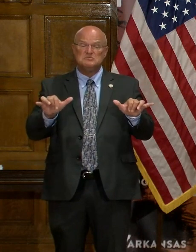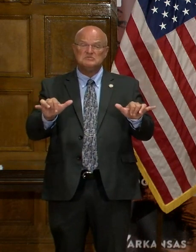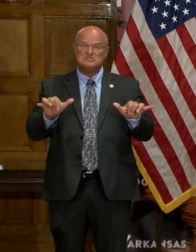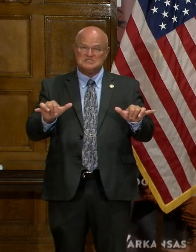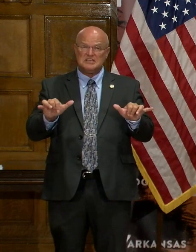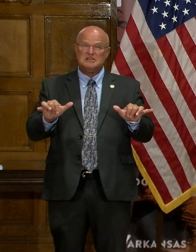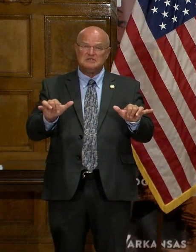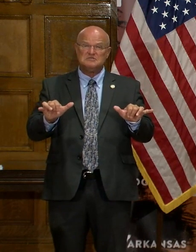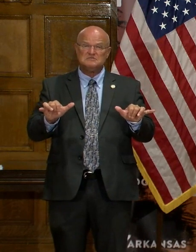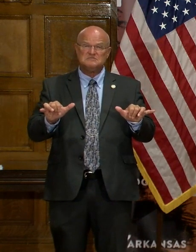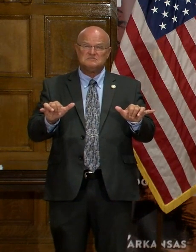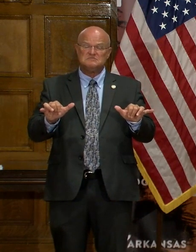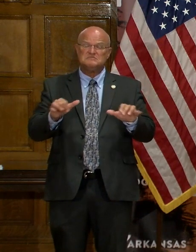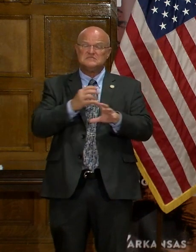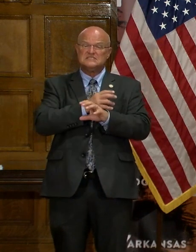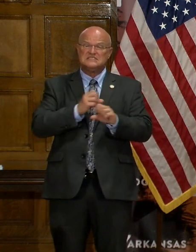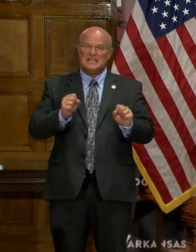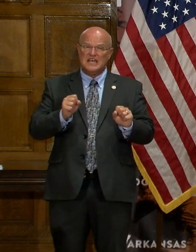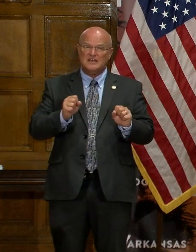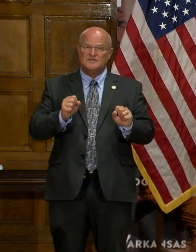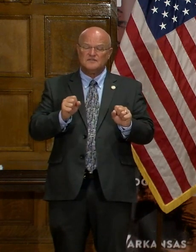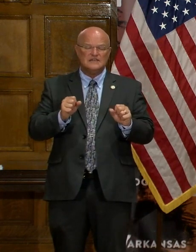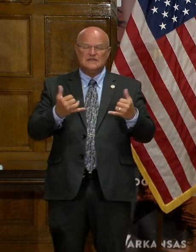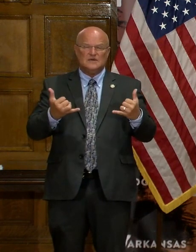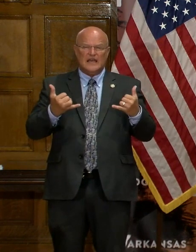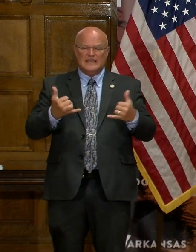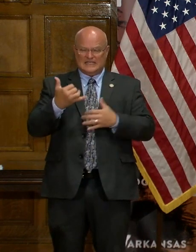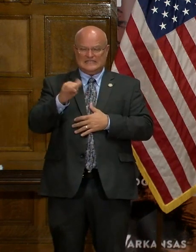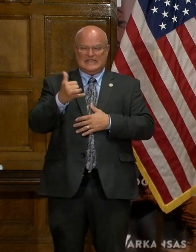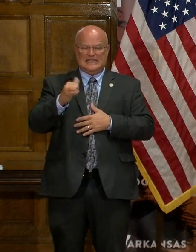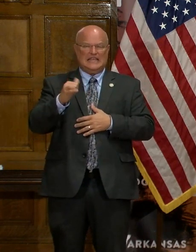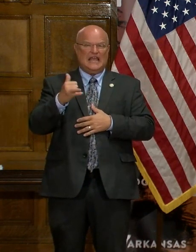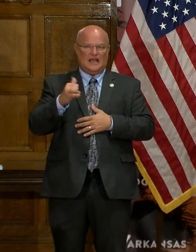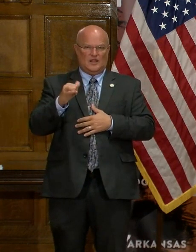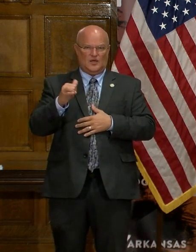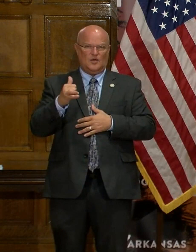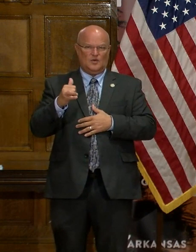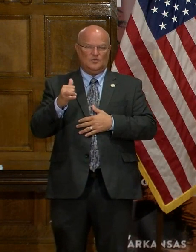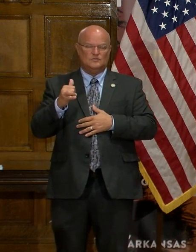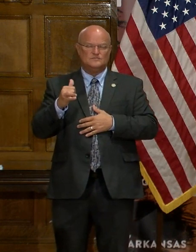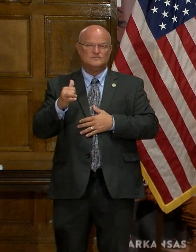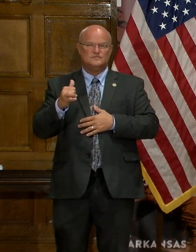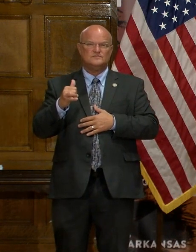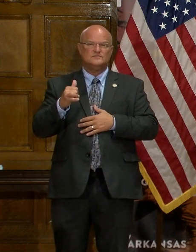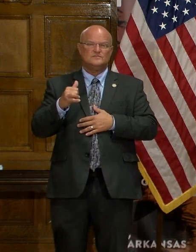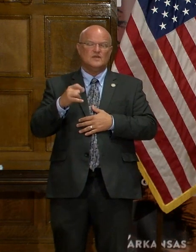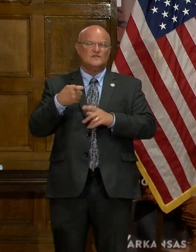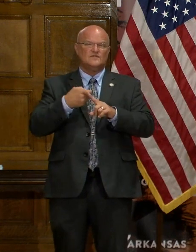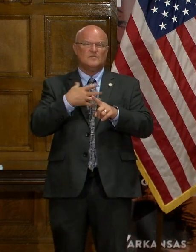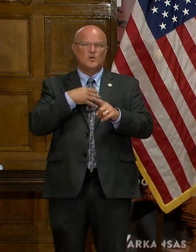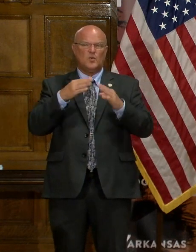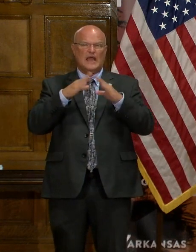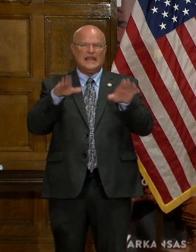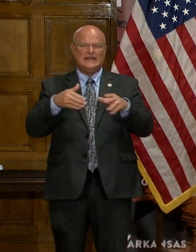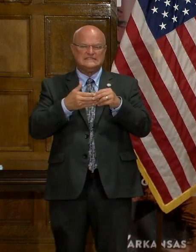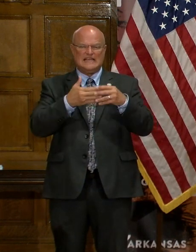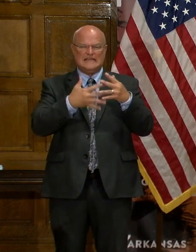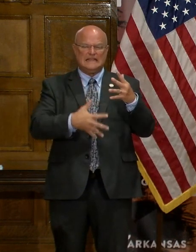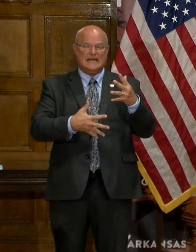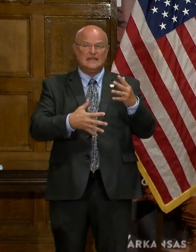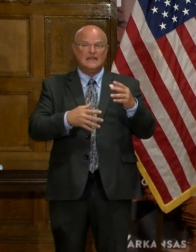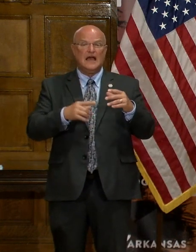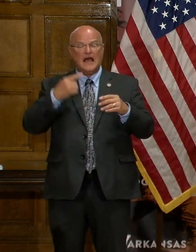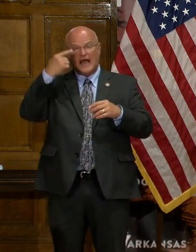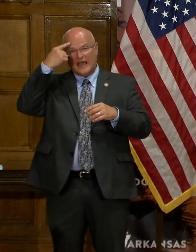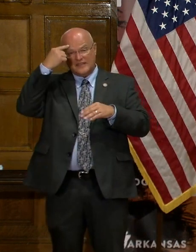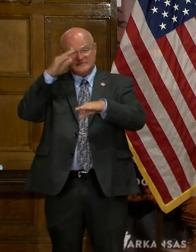zone and positivity rate. We're actually out of red and in yellow under the White House guidelines. So I think it was simply a warning